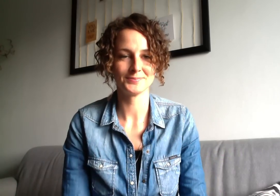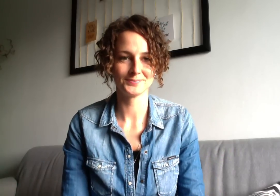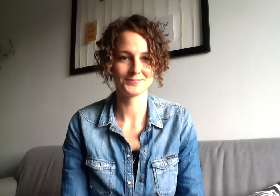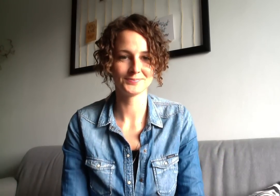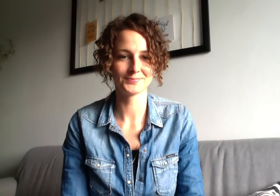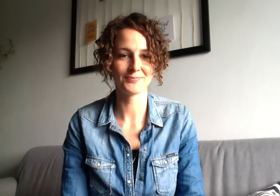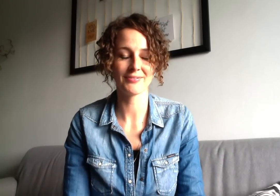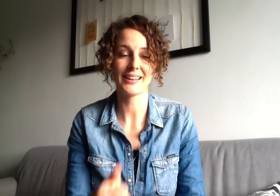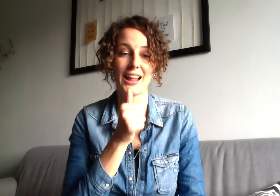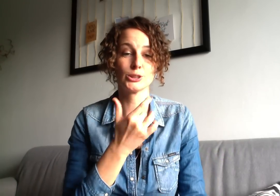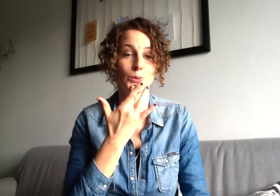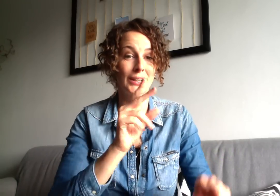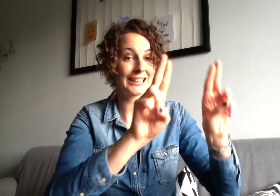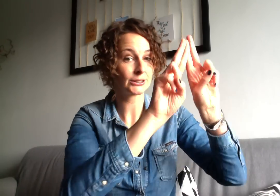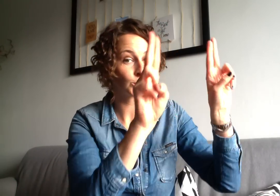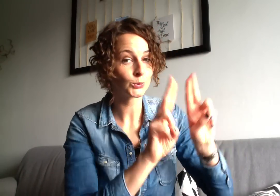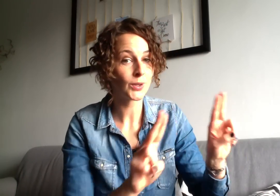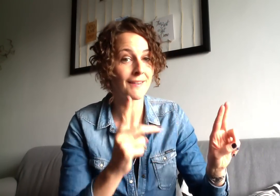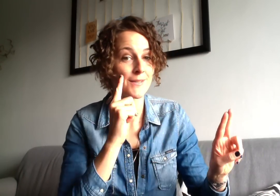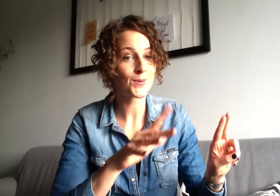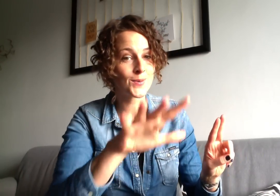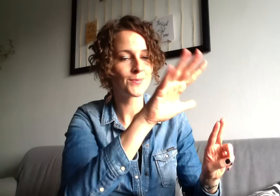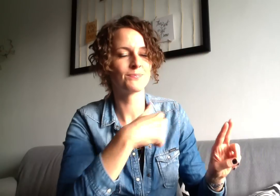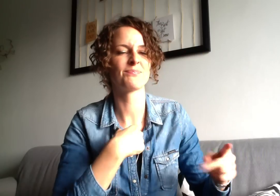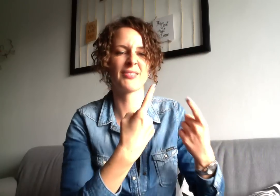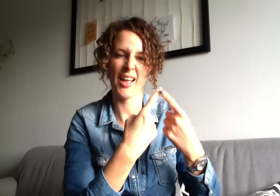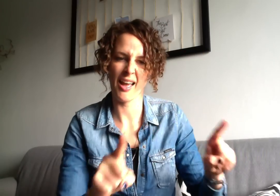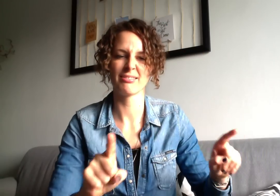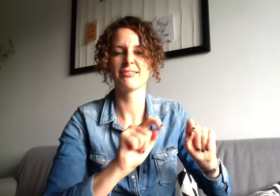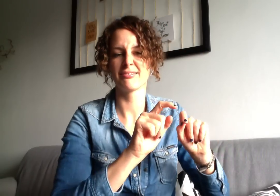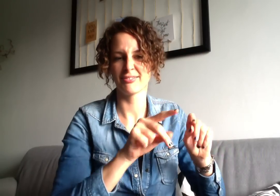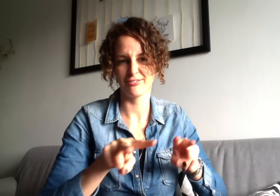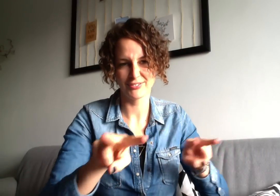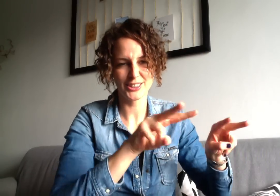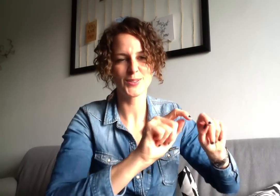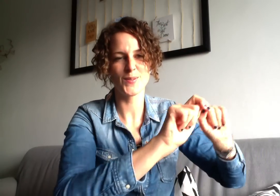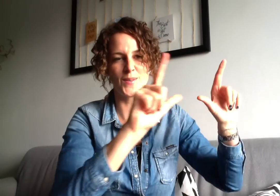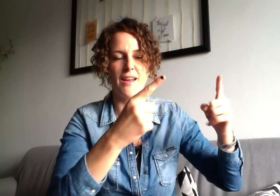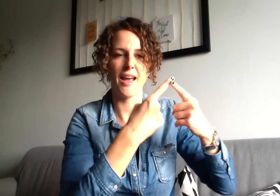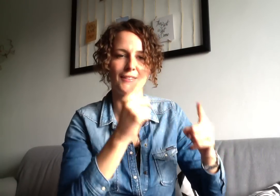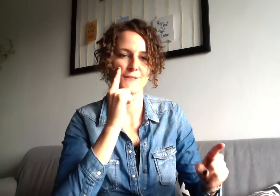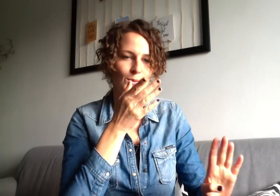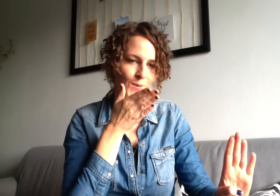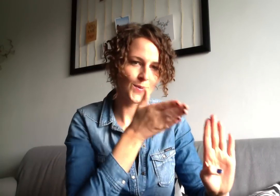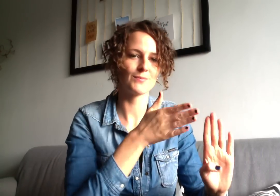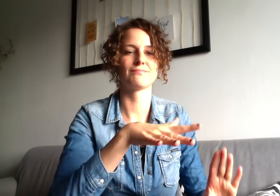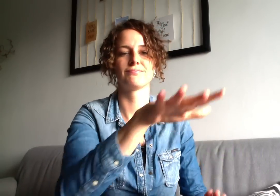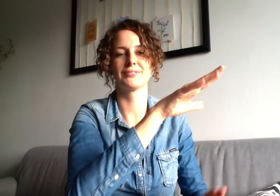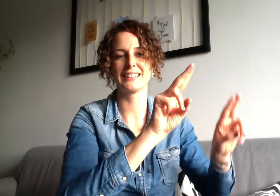too. ...